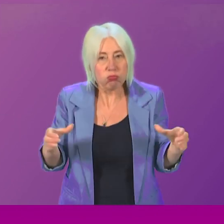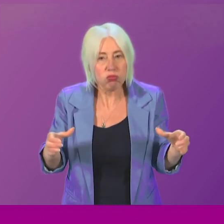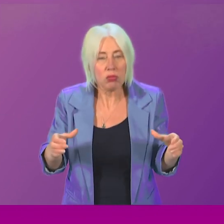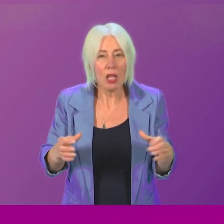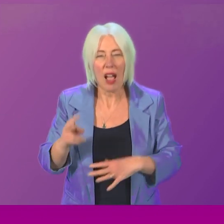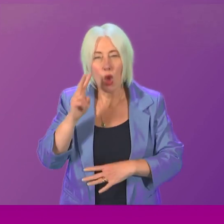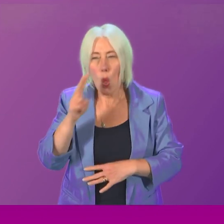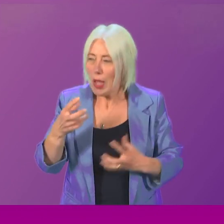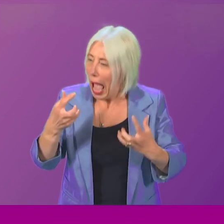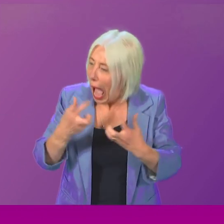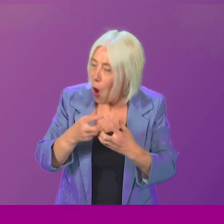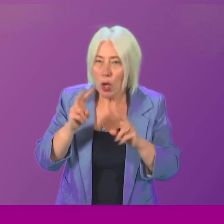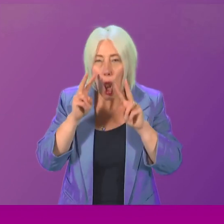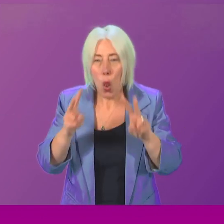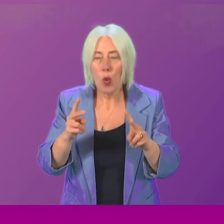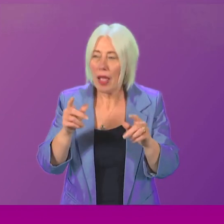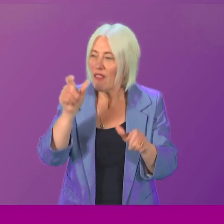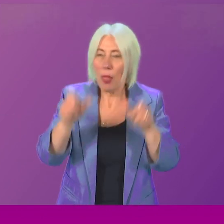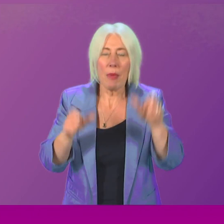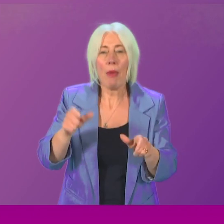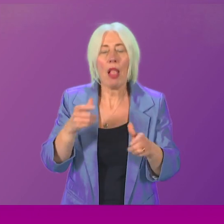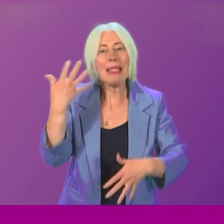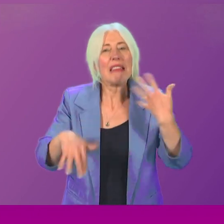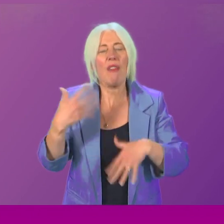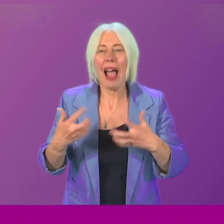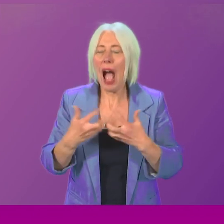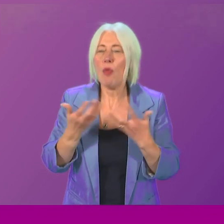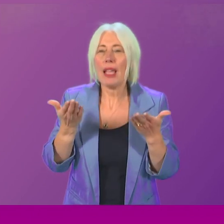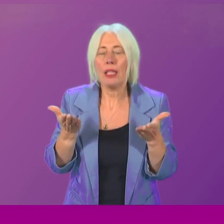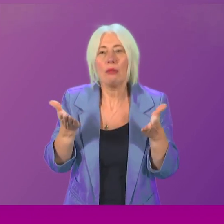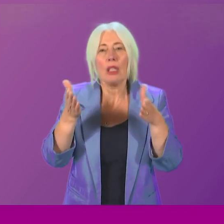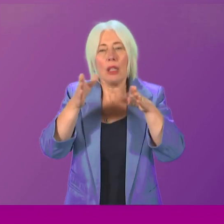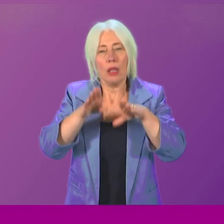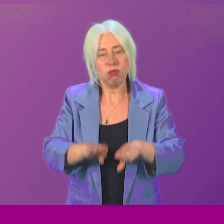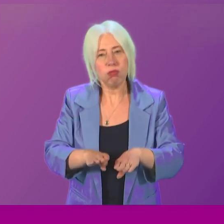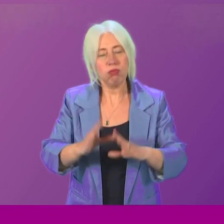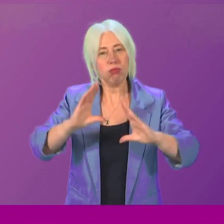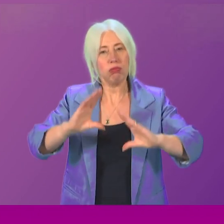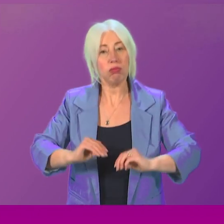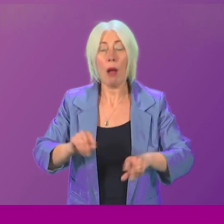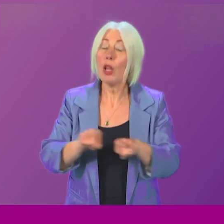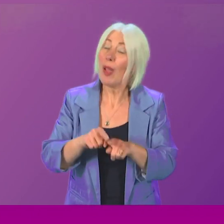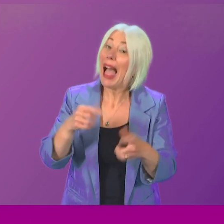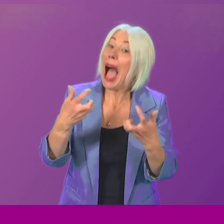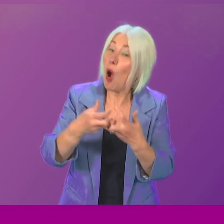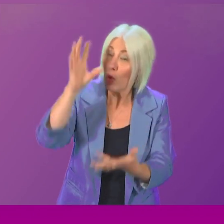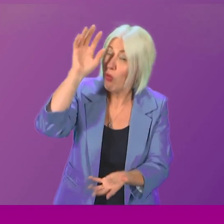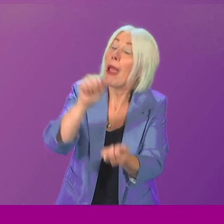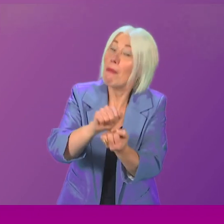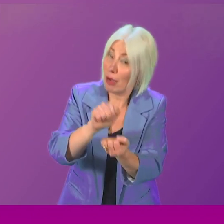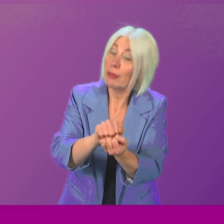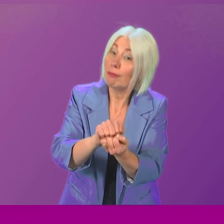trying to bring some closure for those who suffered, also finding ways to remember. I've heard